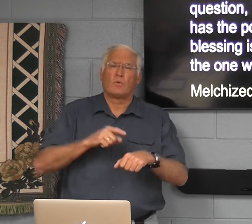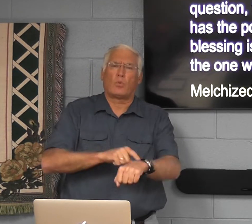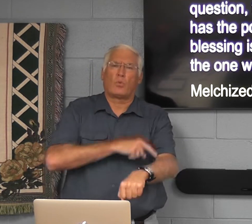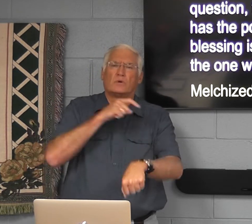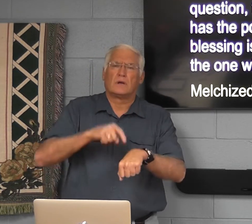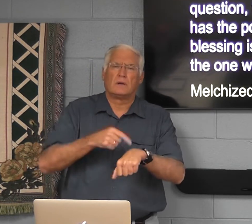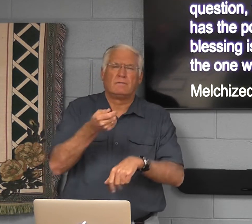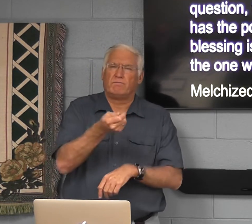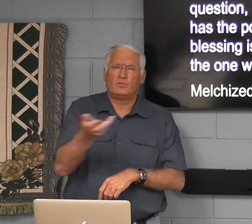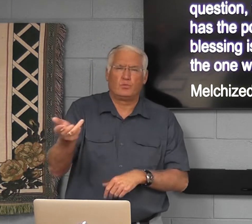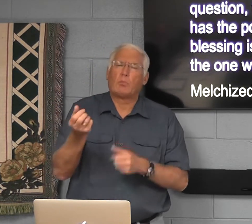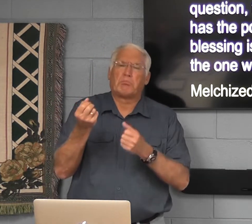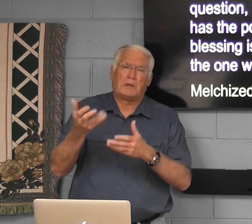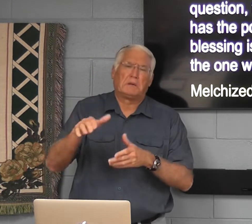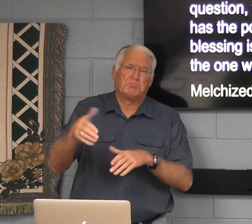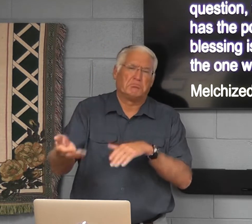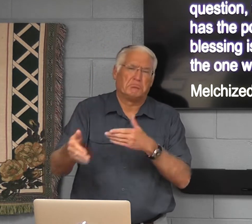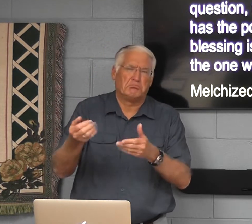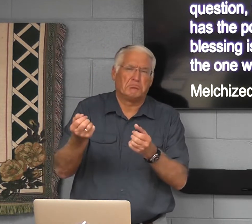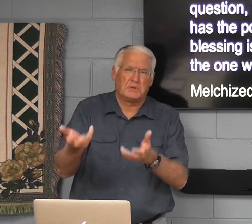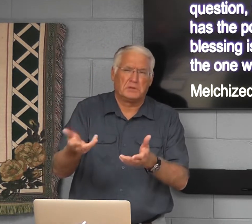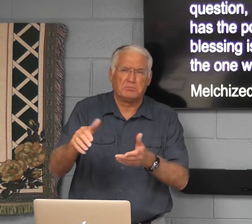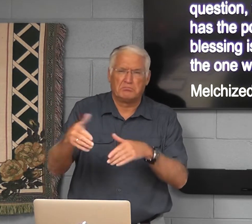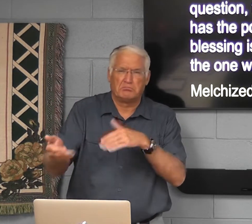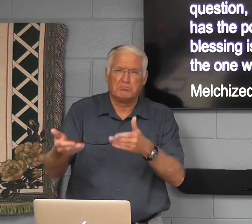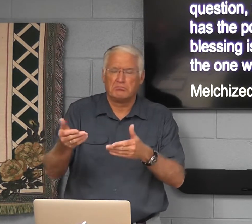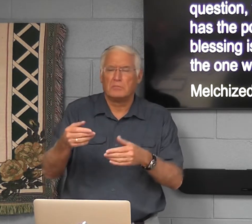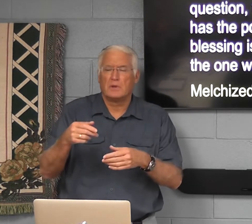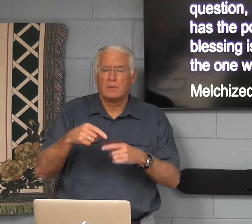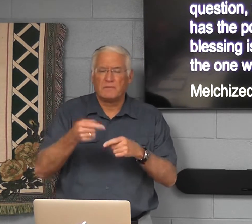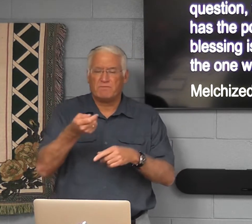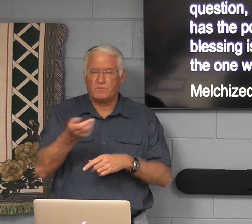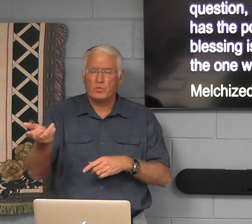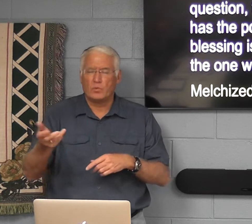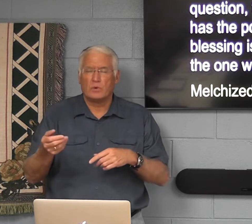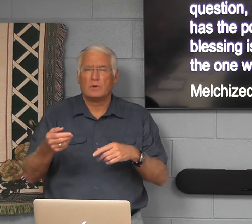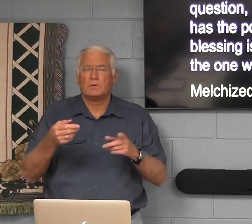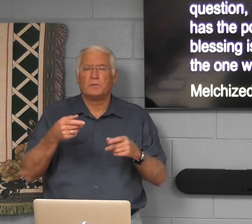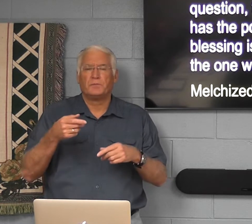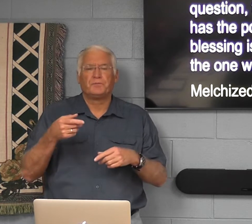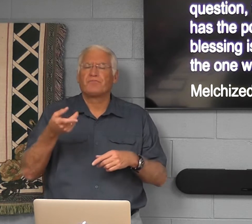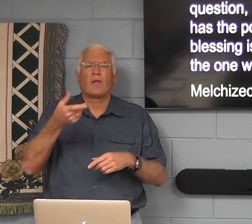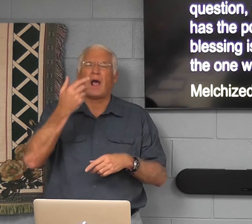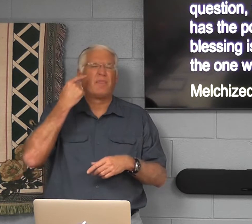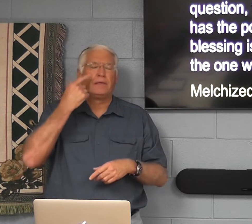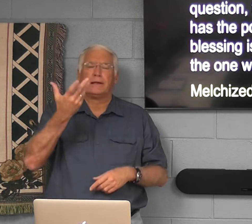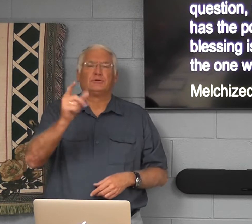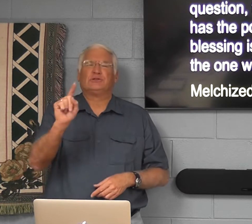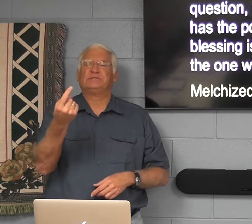There's few that live long, lots die, but very few,